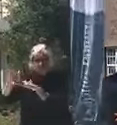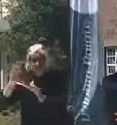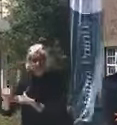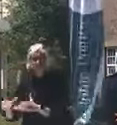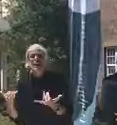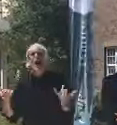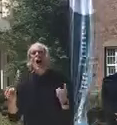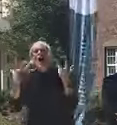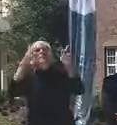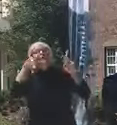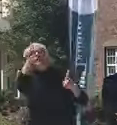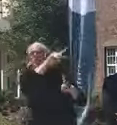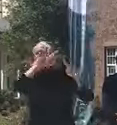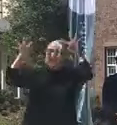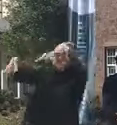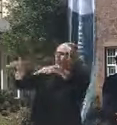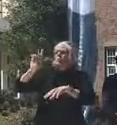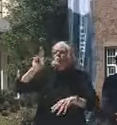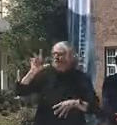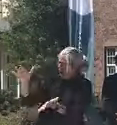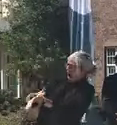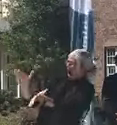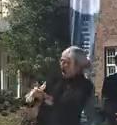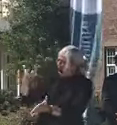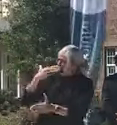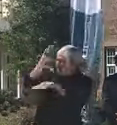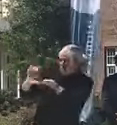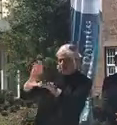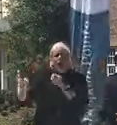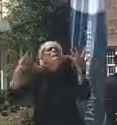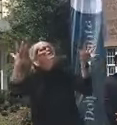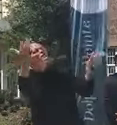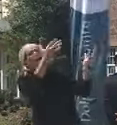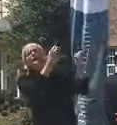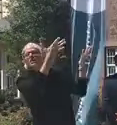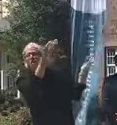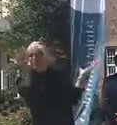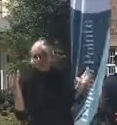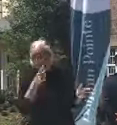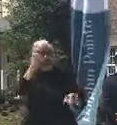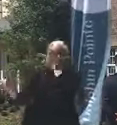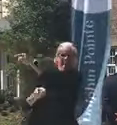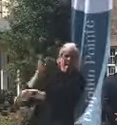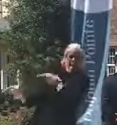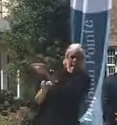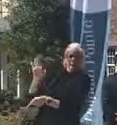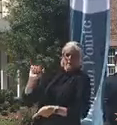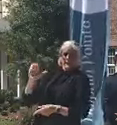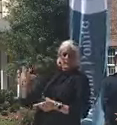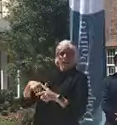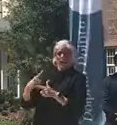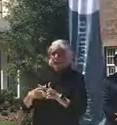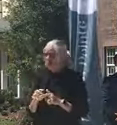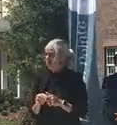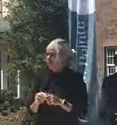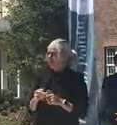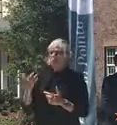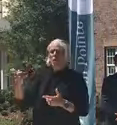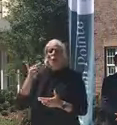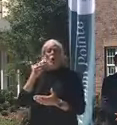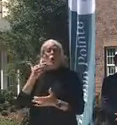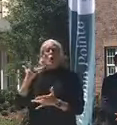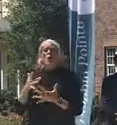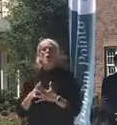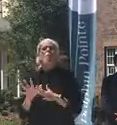Duval County nowadays? It's drive-by, smear, and then pretend that we're not going to remember what you did. Well, we remember